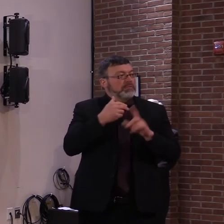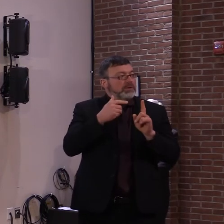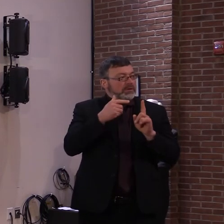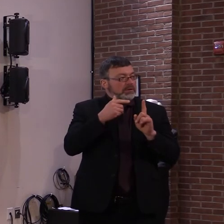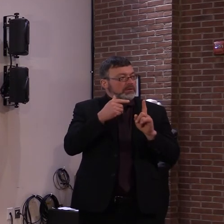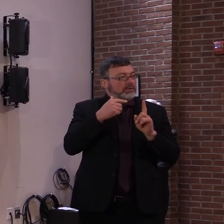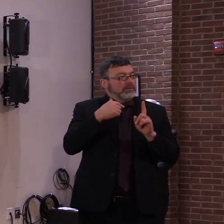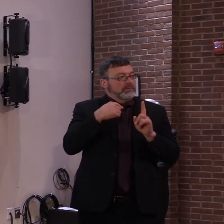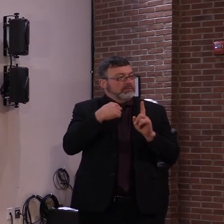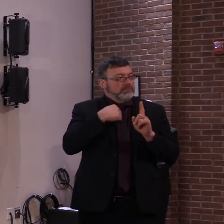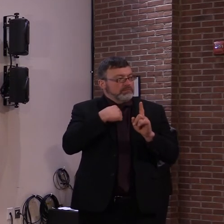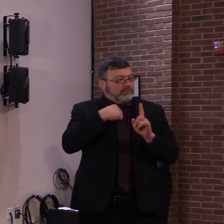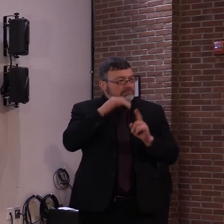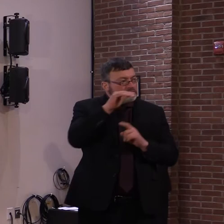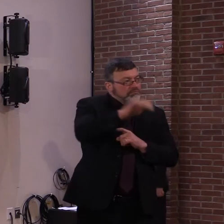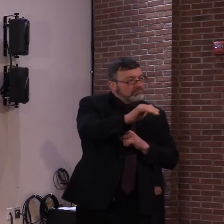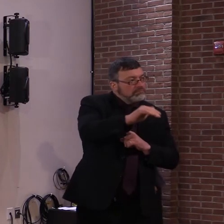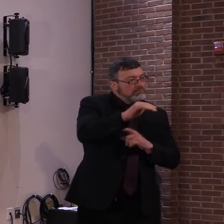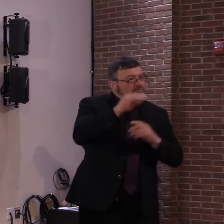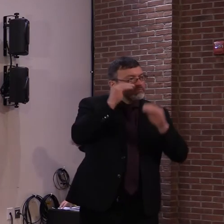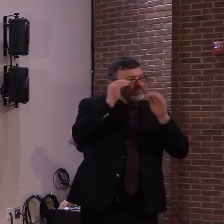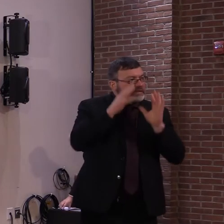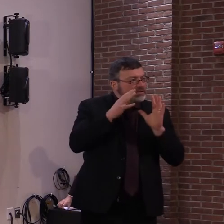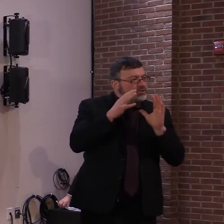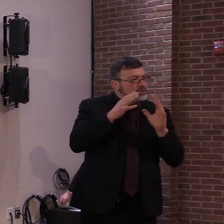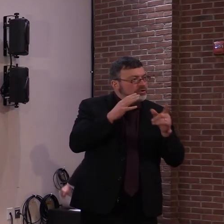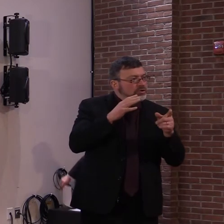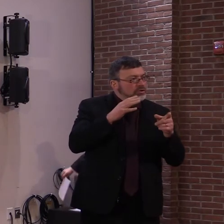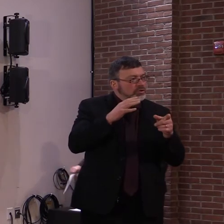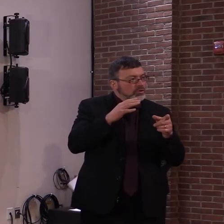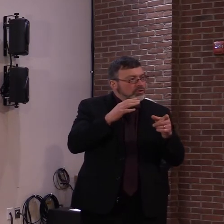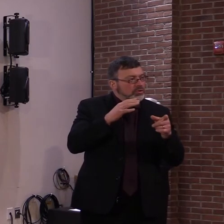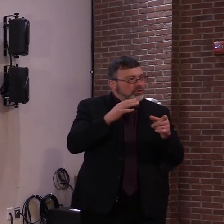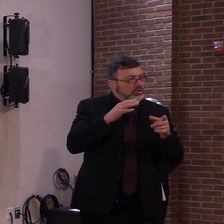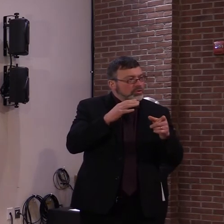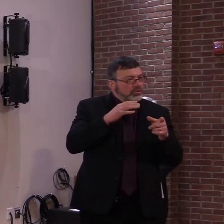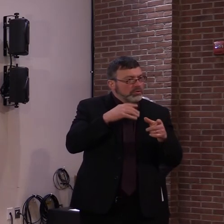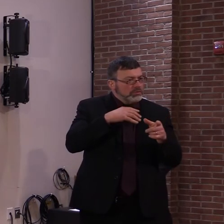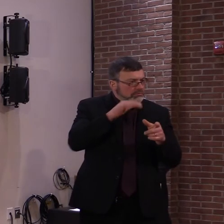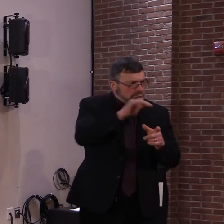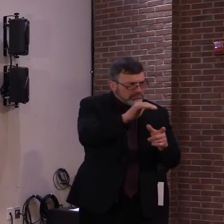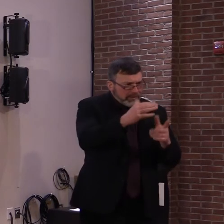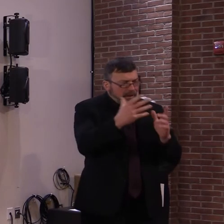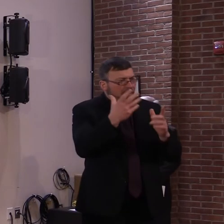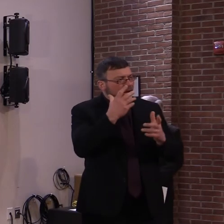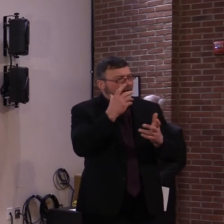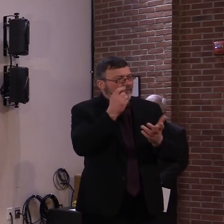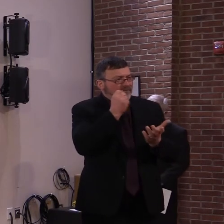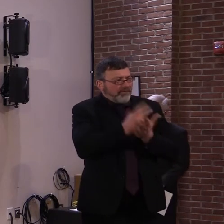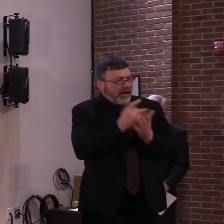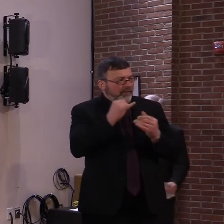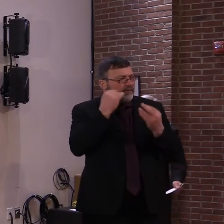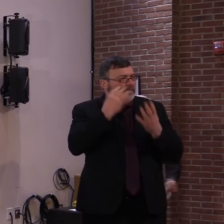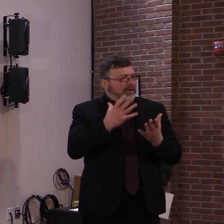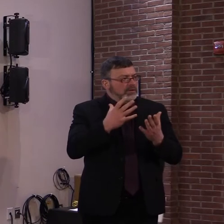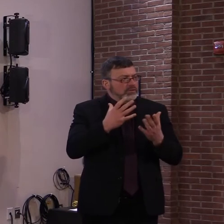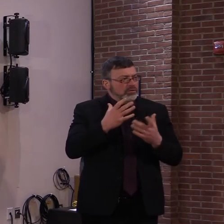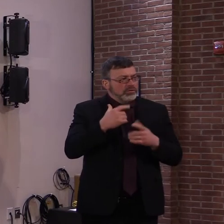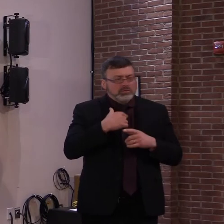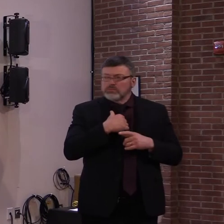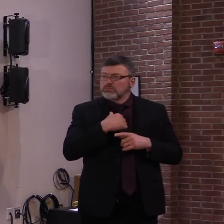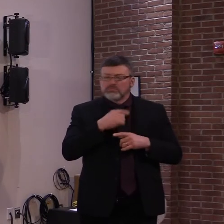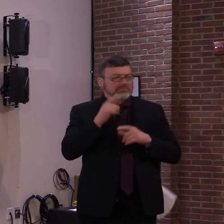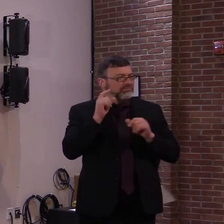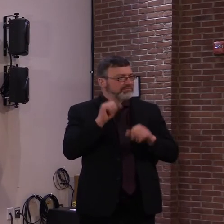I did not receive a call back from the superintendent. Can, probably, Secretary Smith or Dan French, can you confirm or deny that this school district